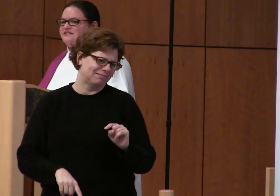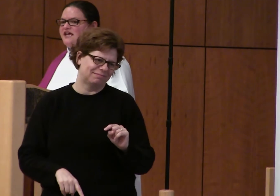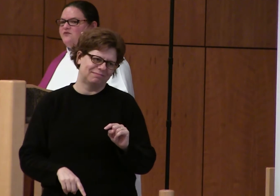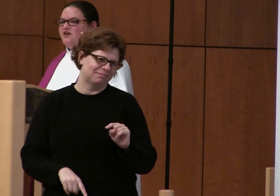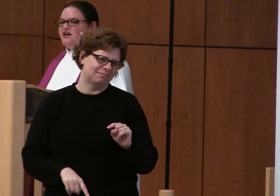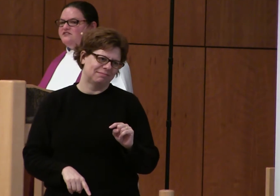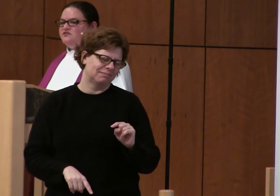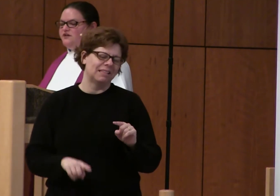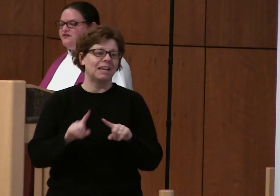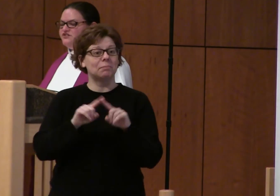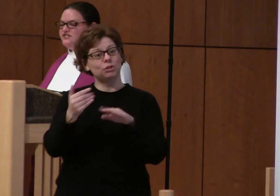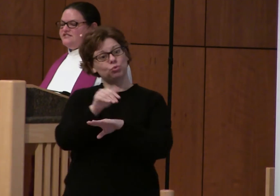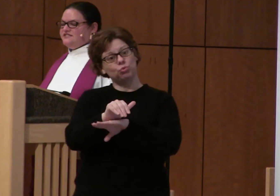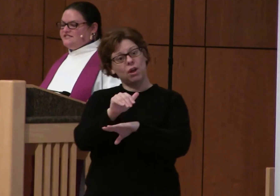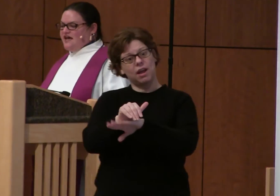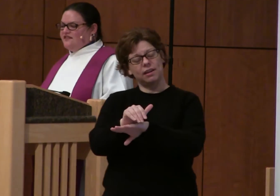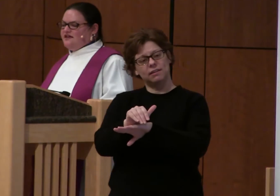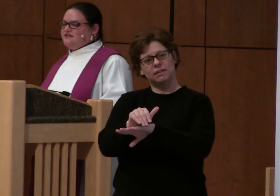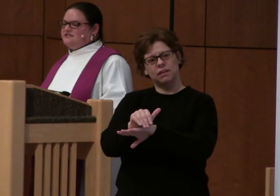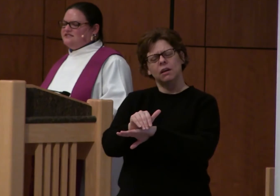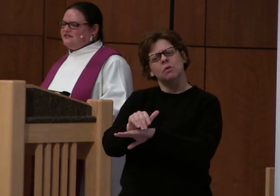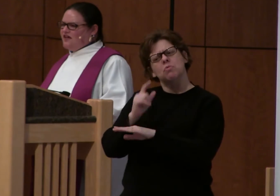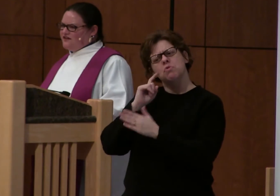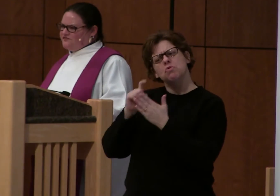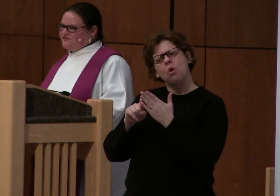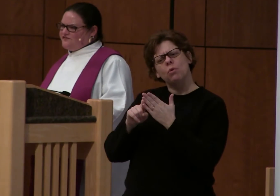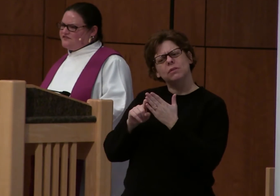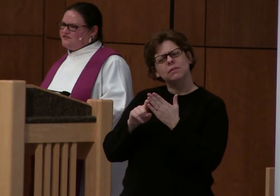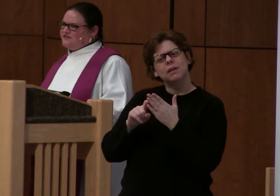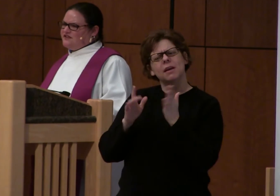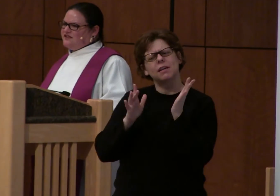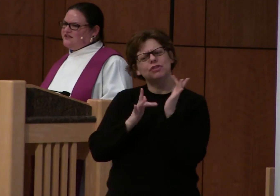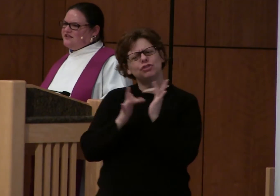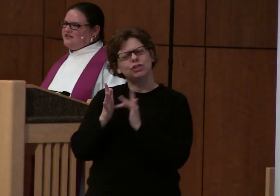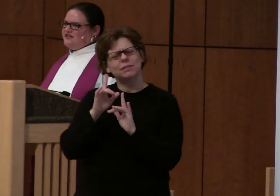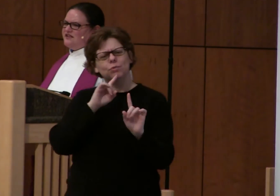And tonight we also hear Jesus telling us to love.